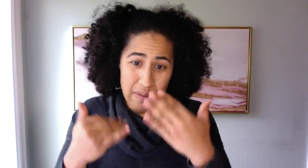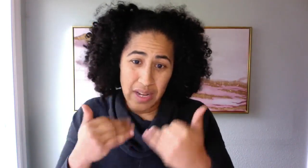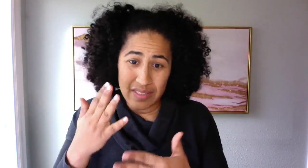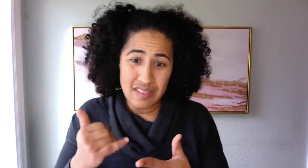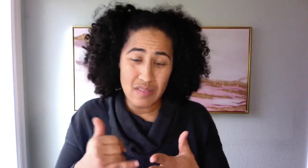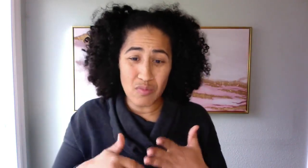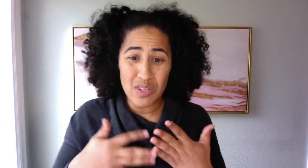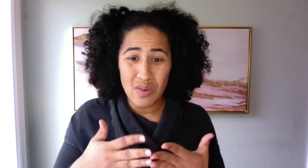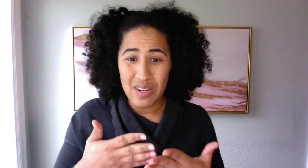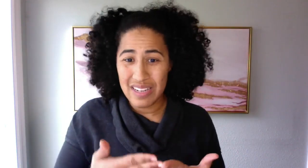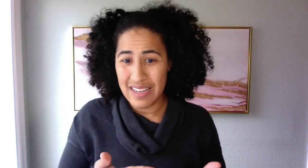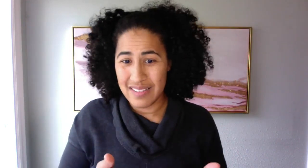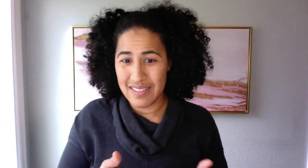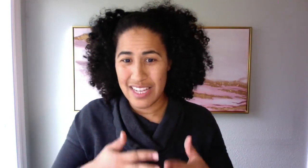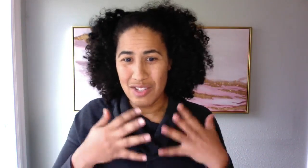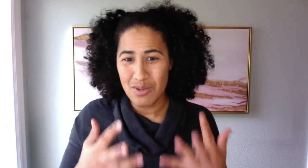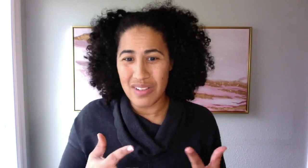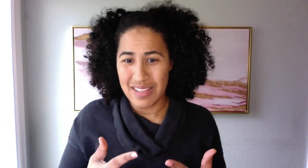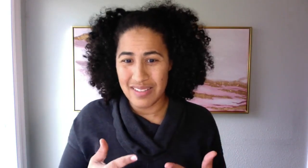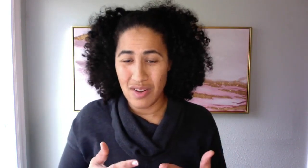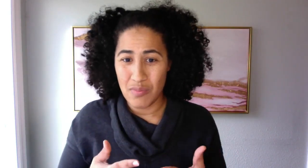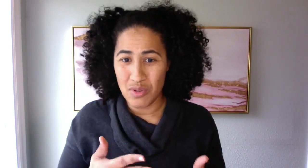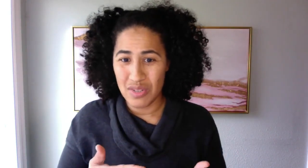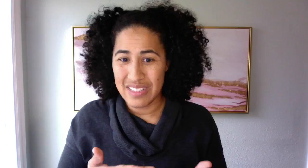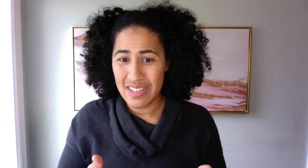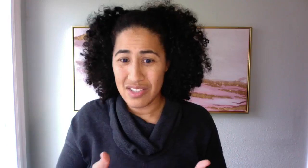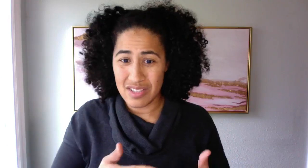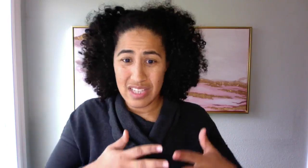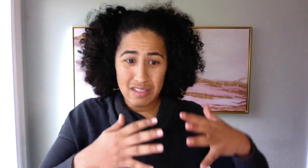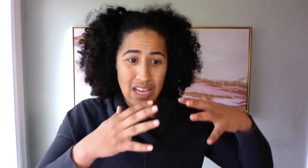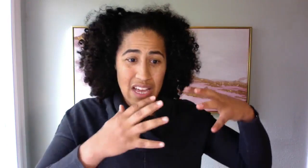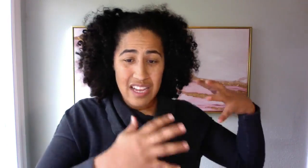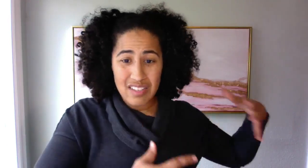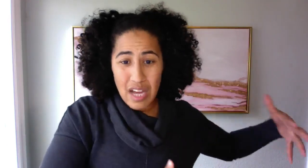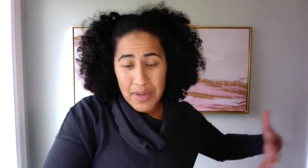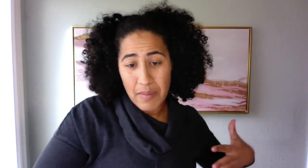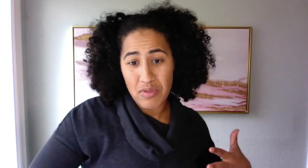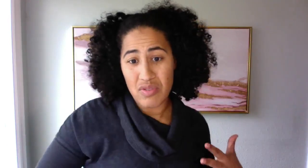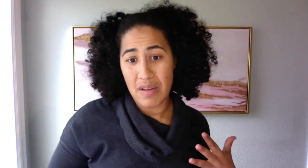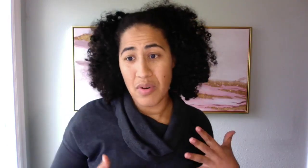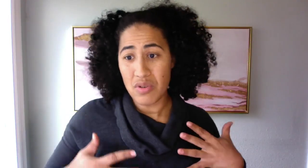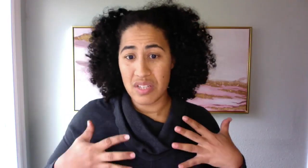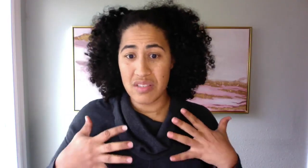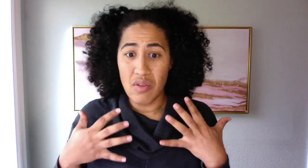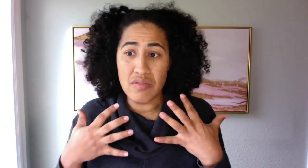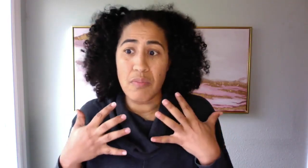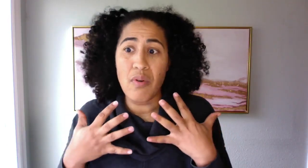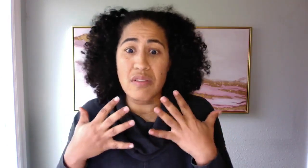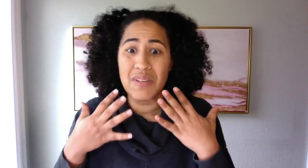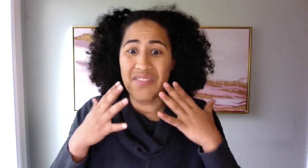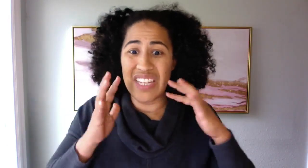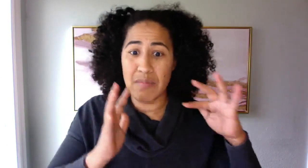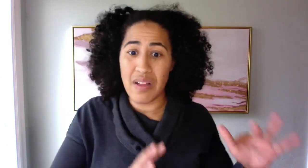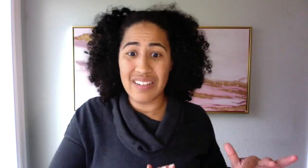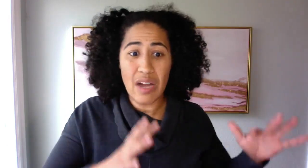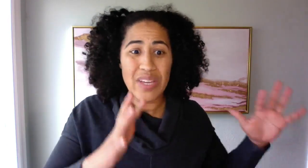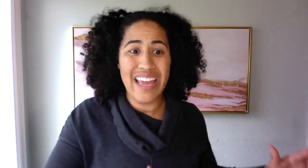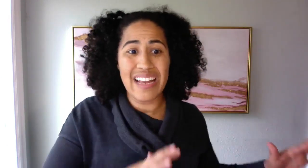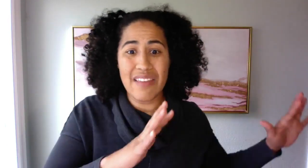body system reorganizes and utilizes our emotional intelligence. It's, it's coming up through the emotions, all these reports, but if it gets blocked out, we can't even